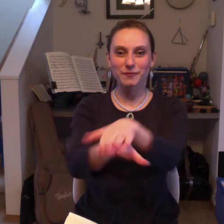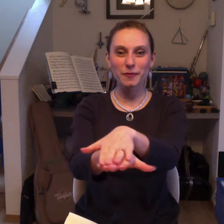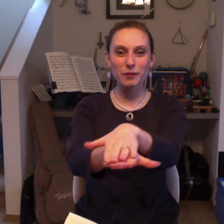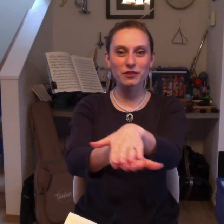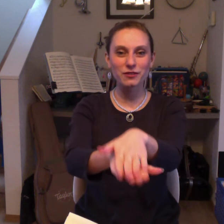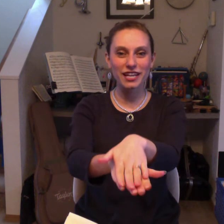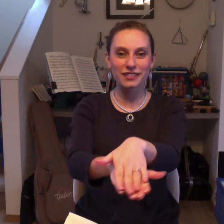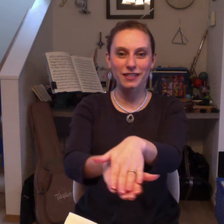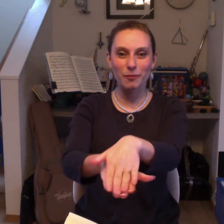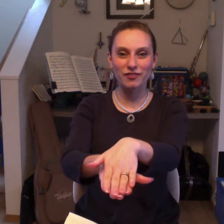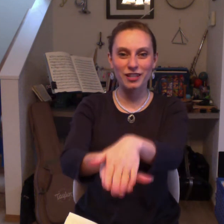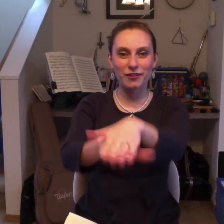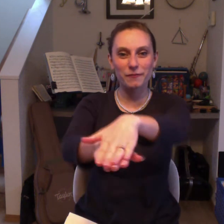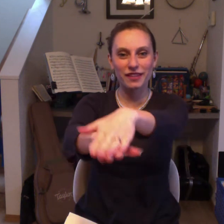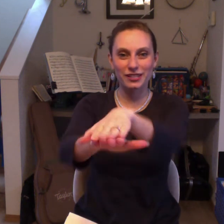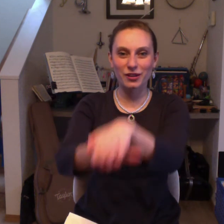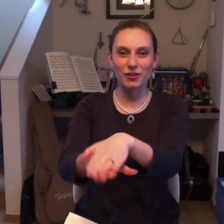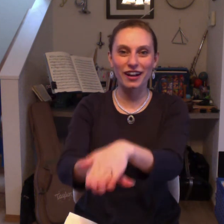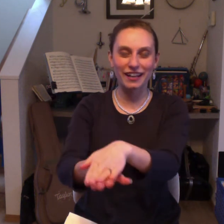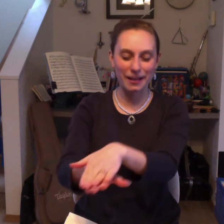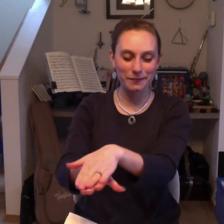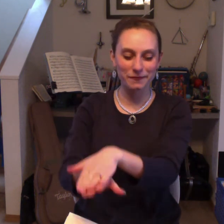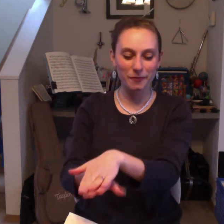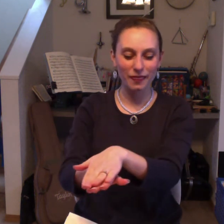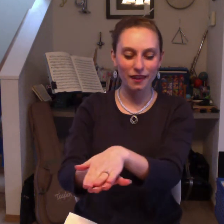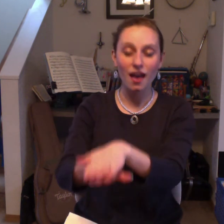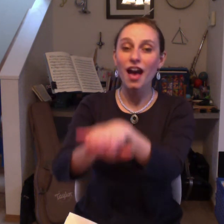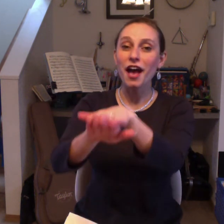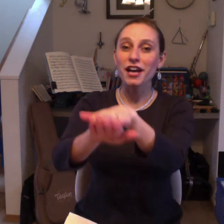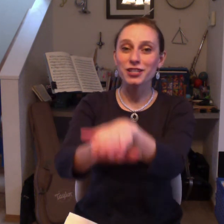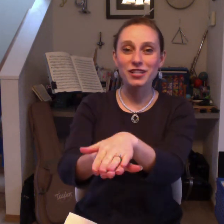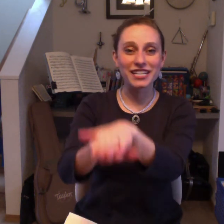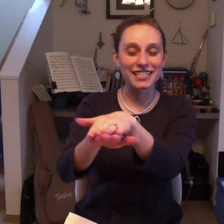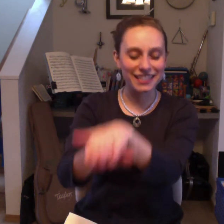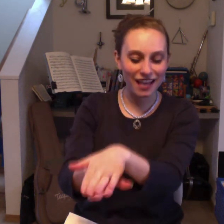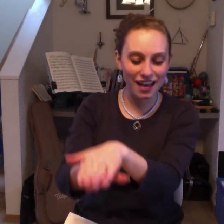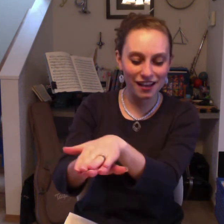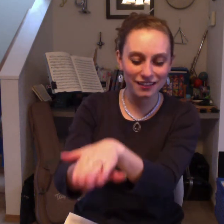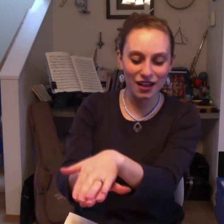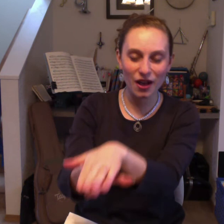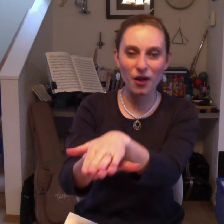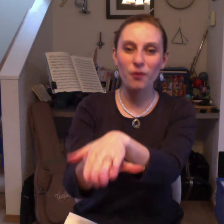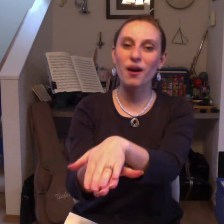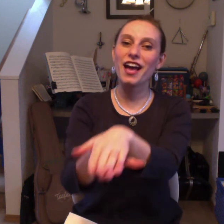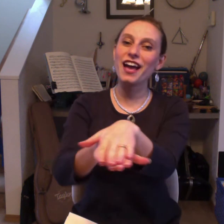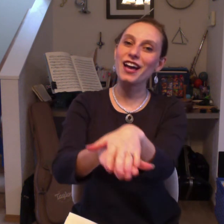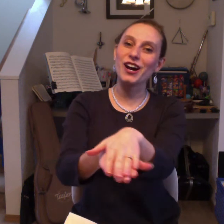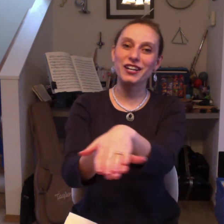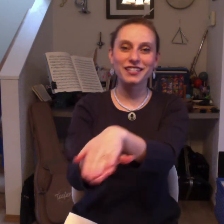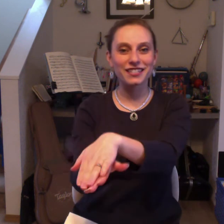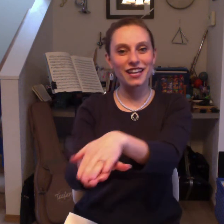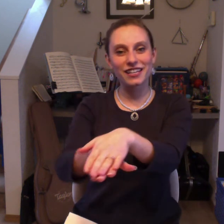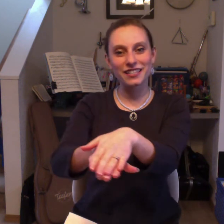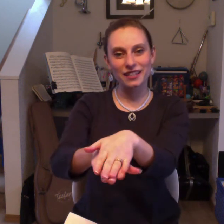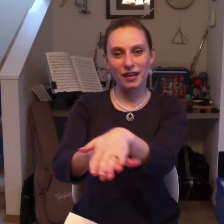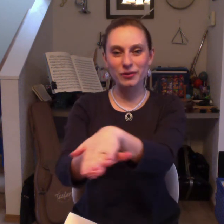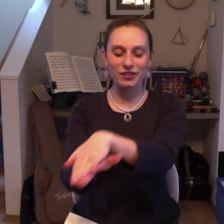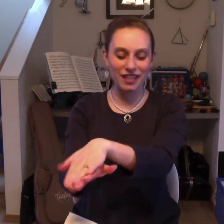Put those hands on top of each other. There's our crocodile. She sailed away on a sunny summer day